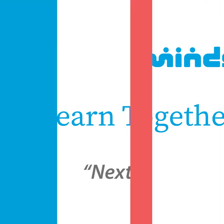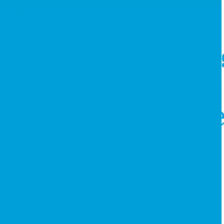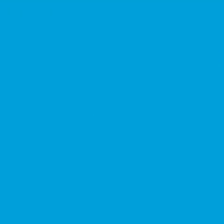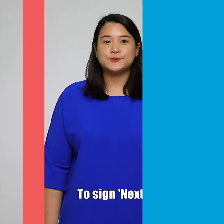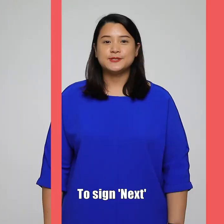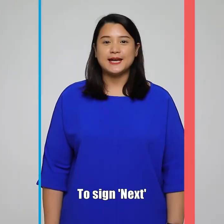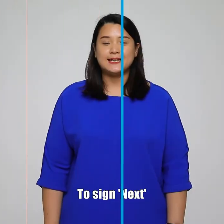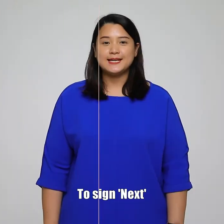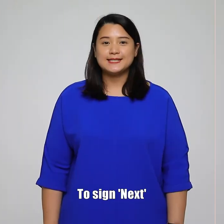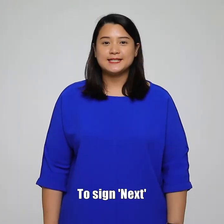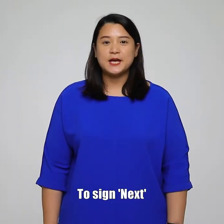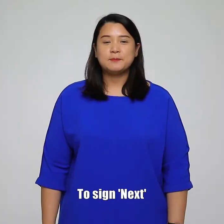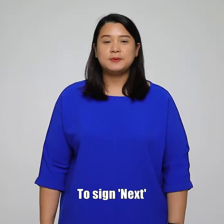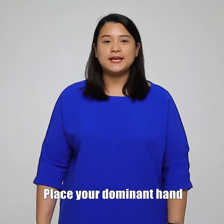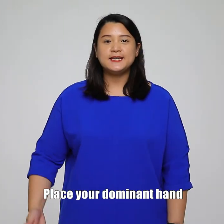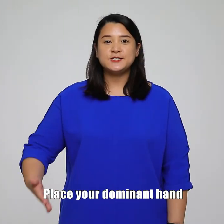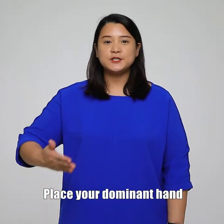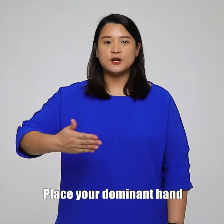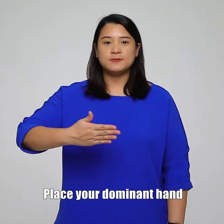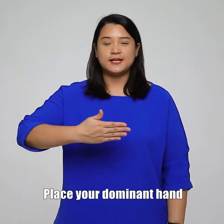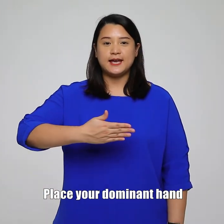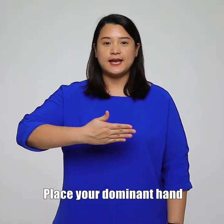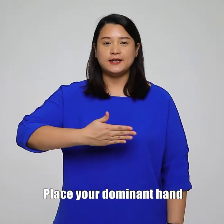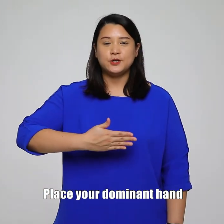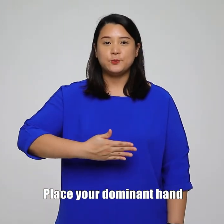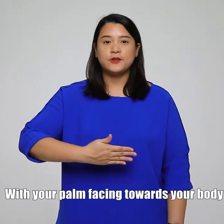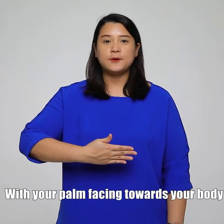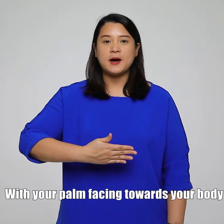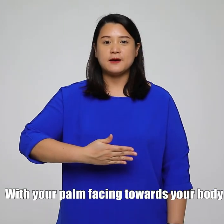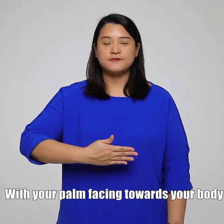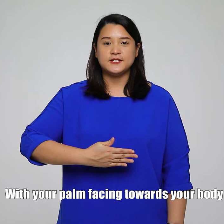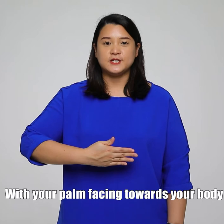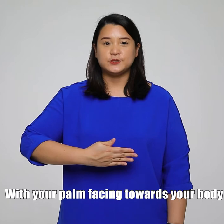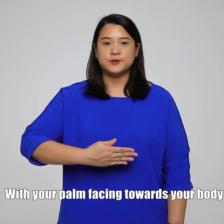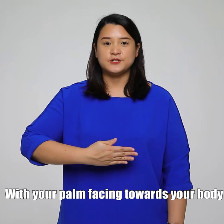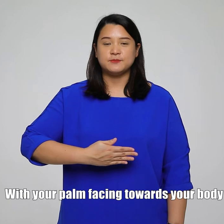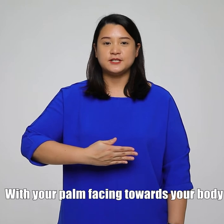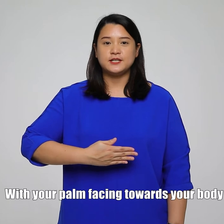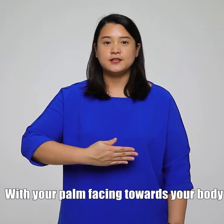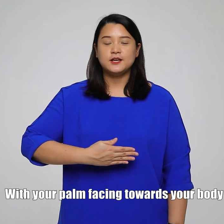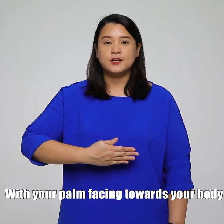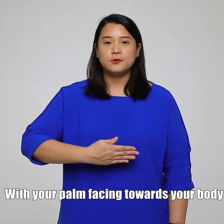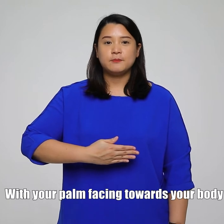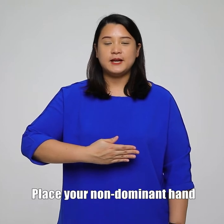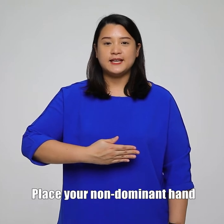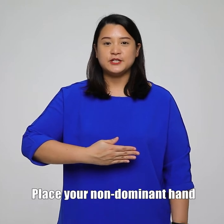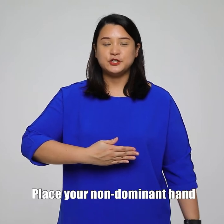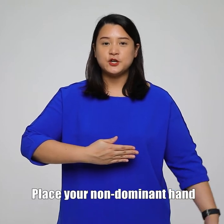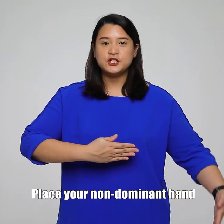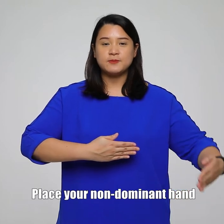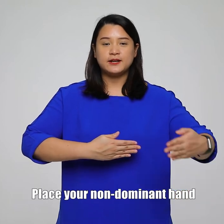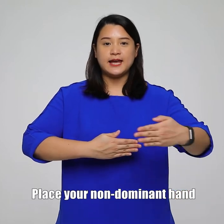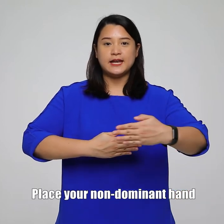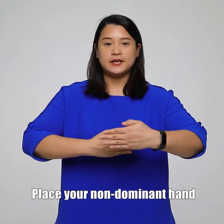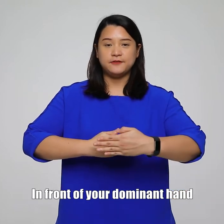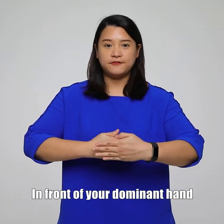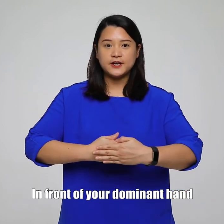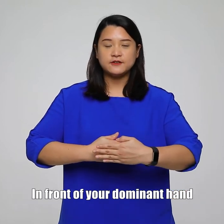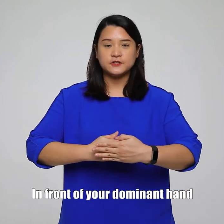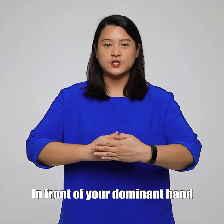To sign next, place your dominant hand with your palm facing towards your body. Place your non-dominant hand in front of your